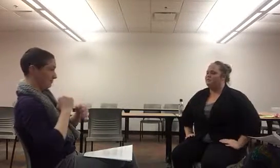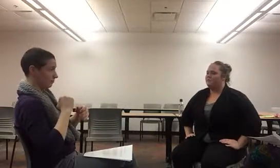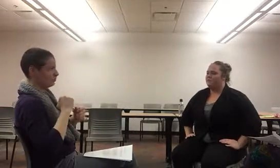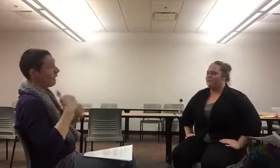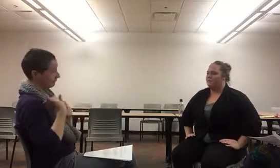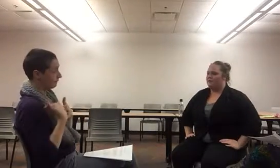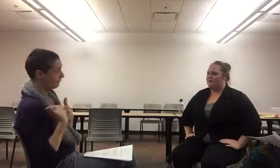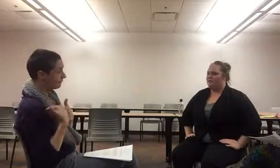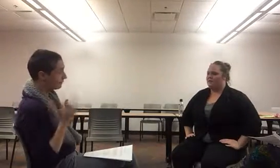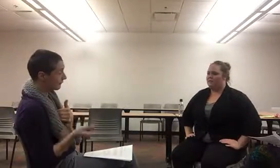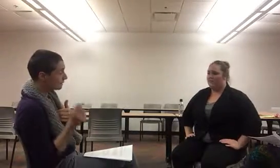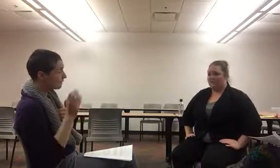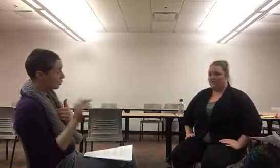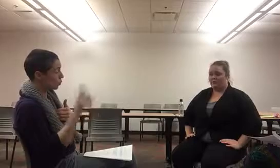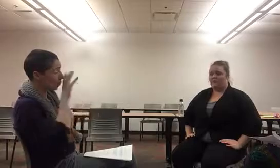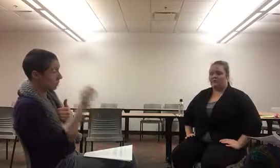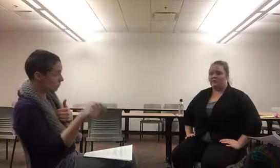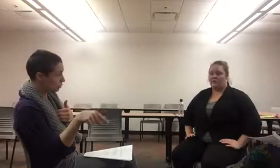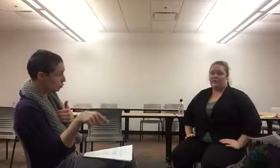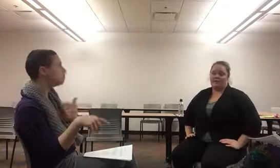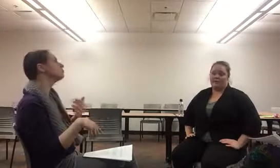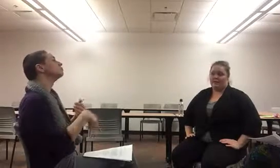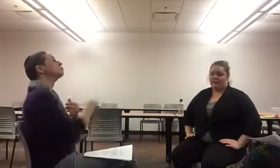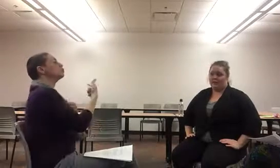There are laws that protect sexual orientation.